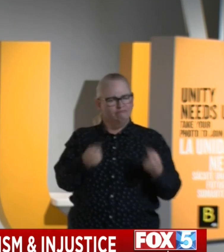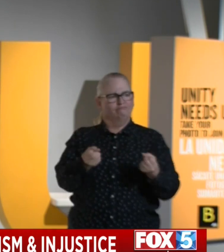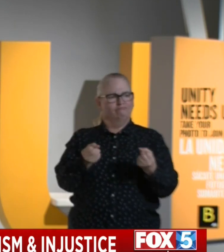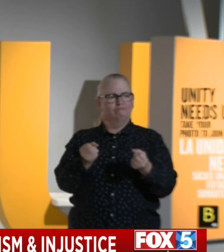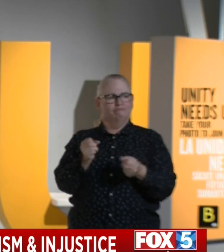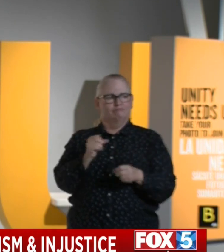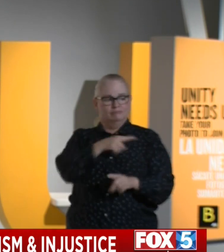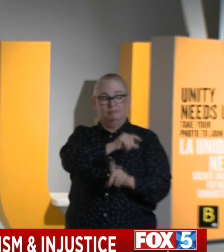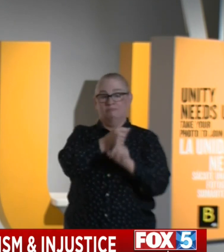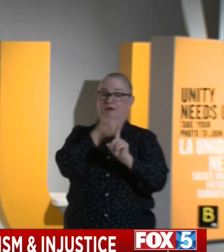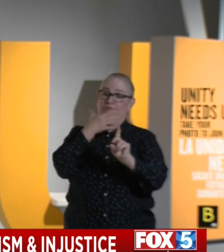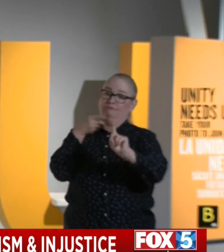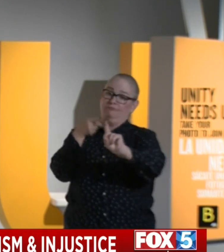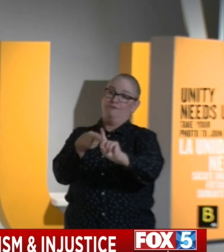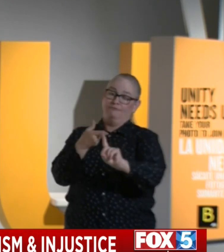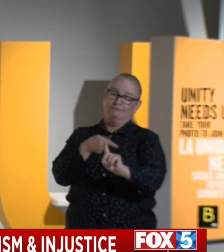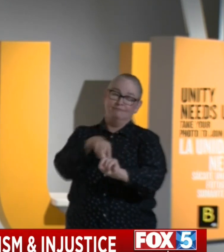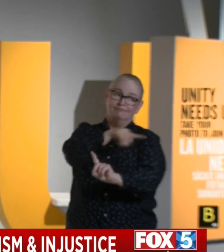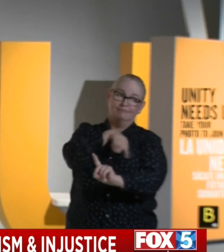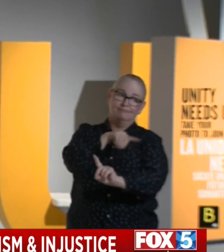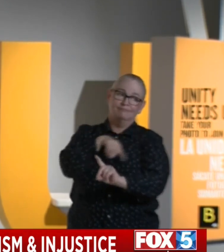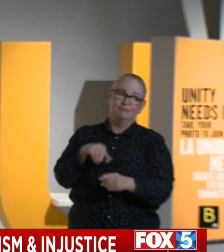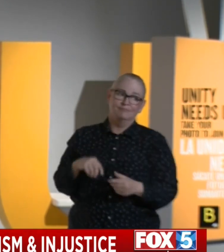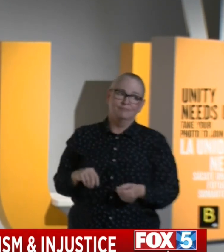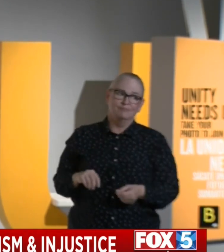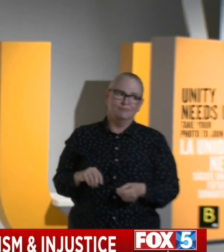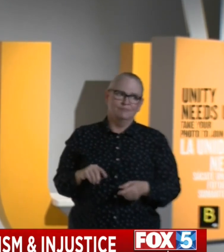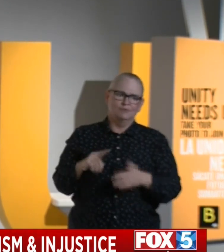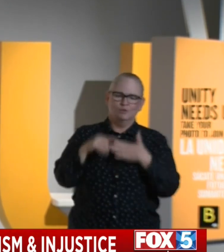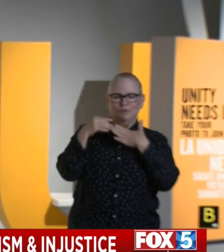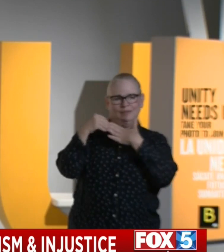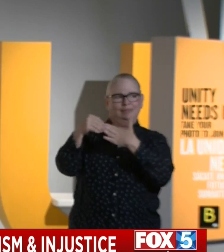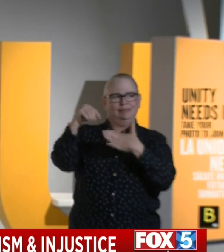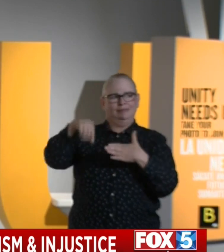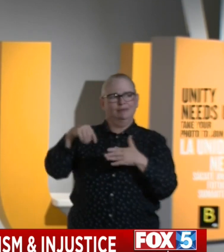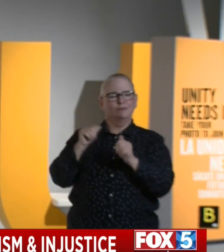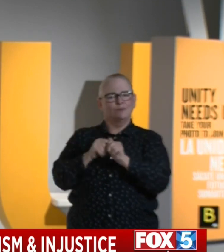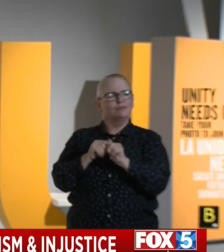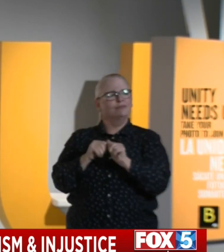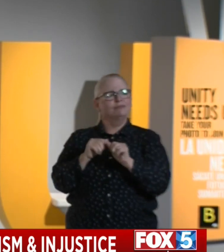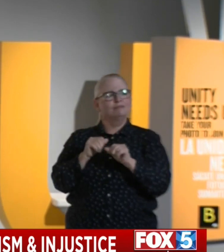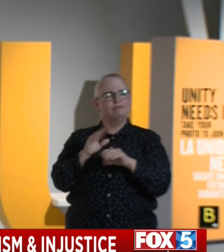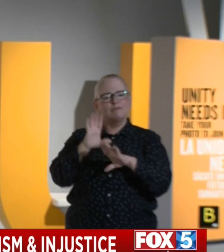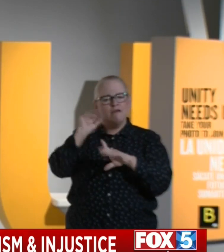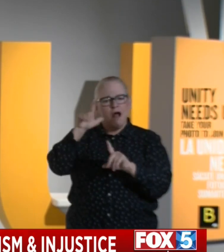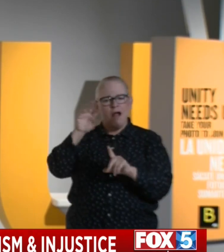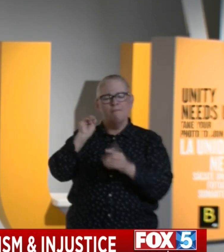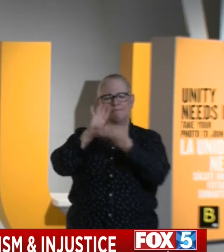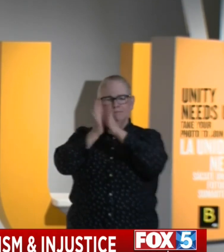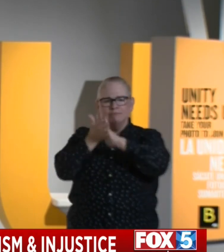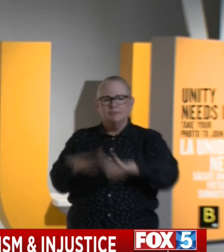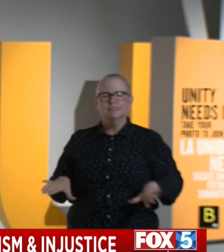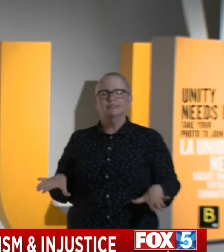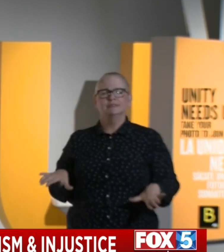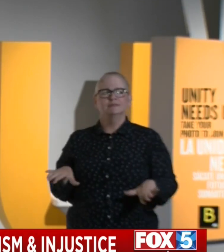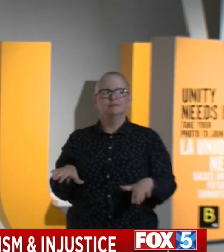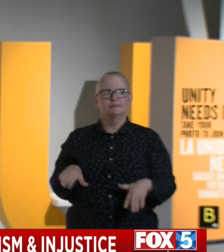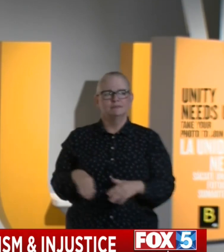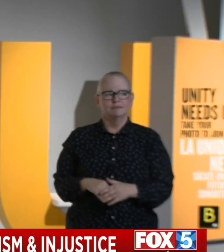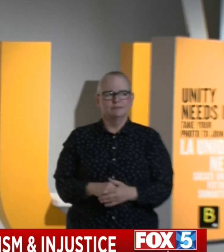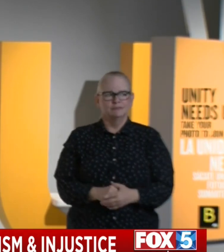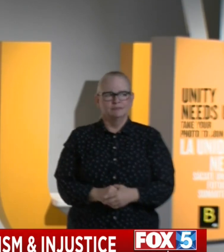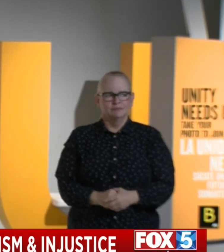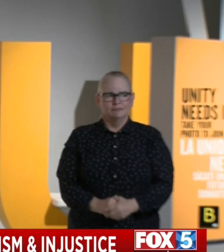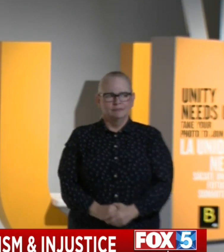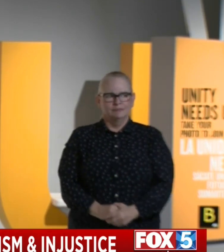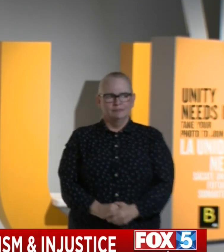with civility. They pointed out a number of these youth leaders that violence has solved nothing. It's created